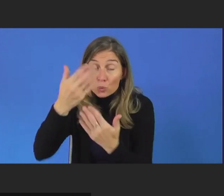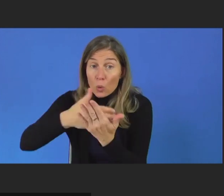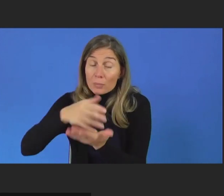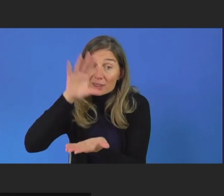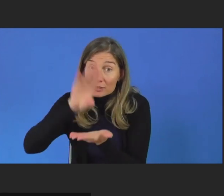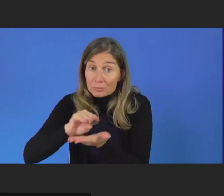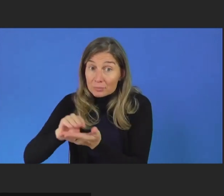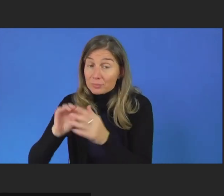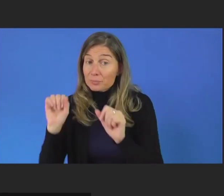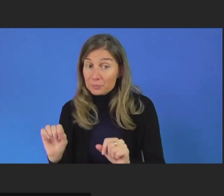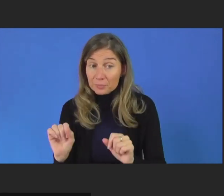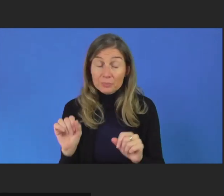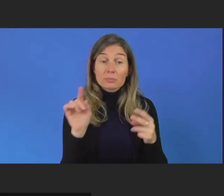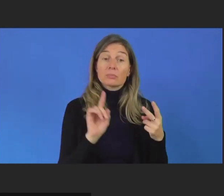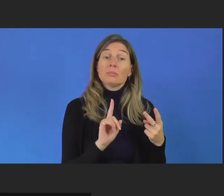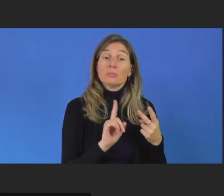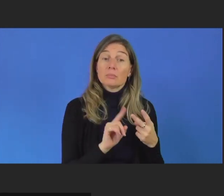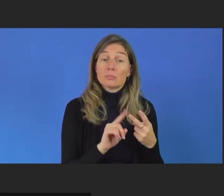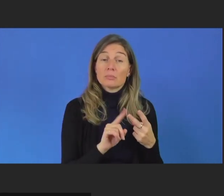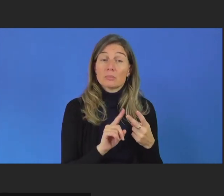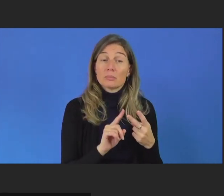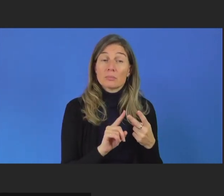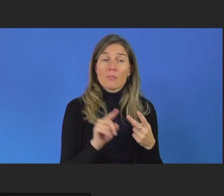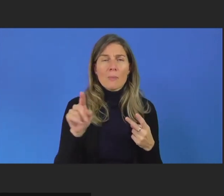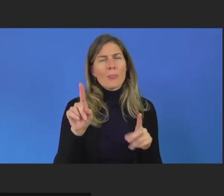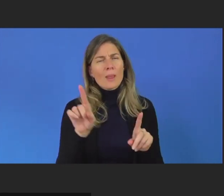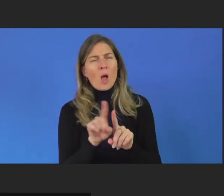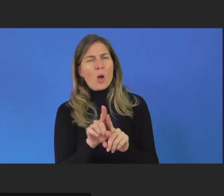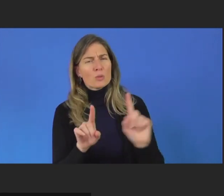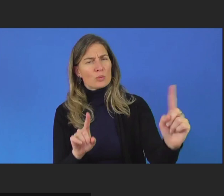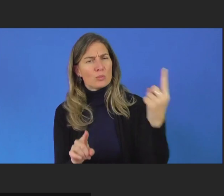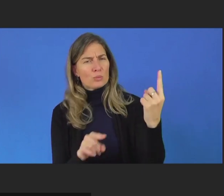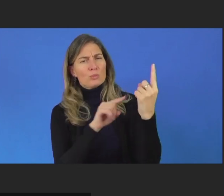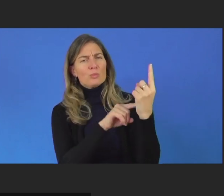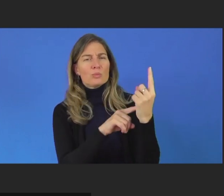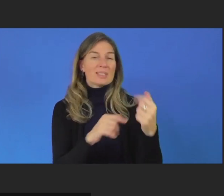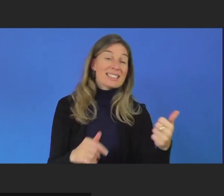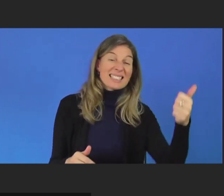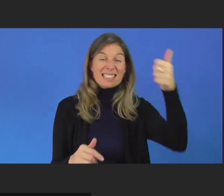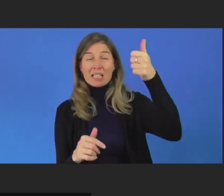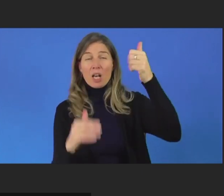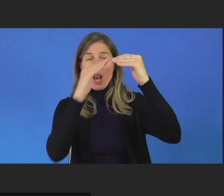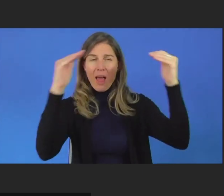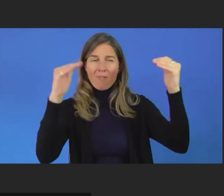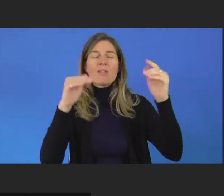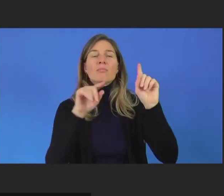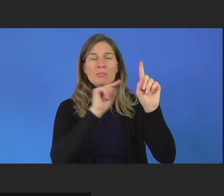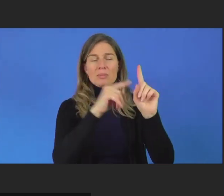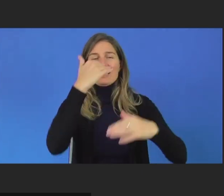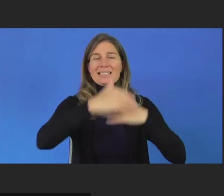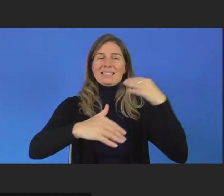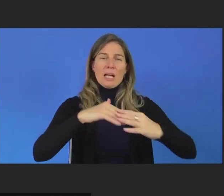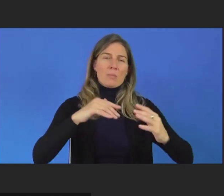Also, identifying a disability champion at the senior level of an organization makes a real difference.